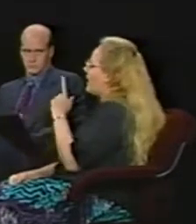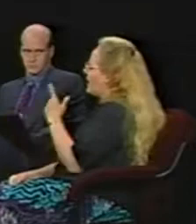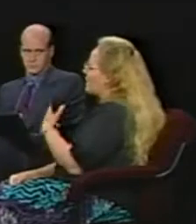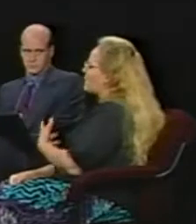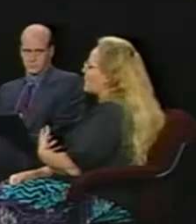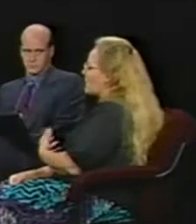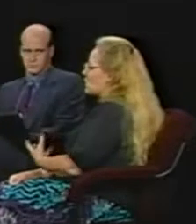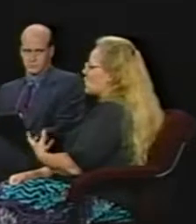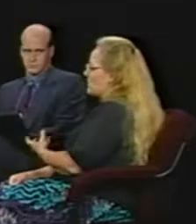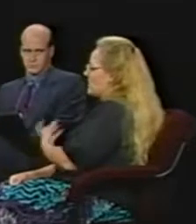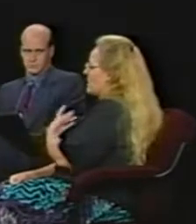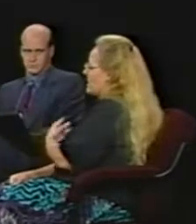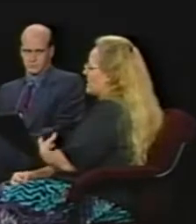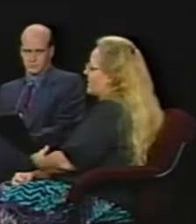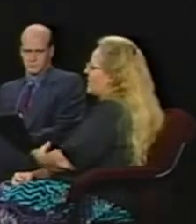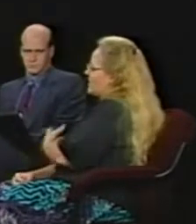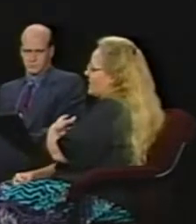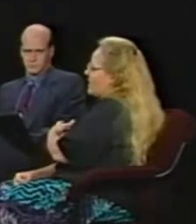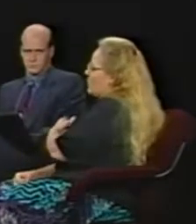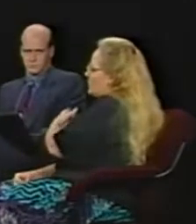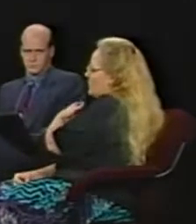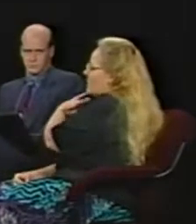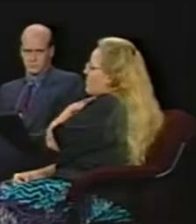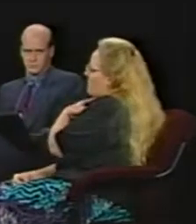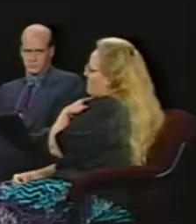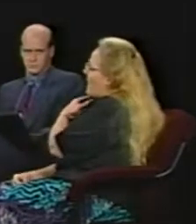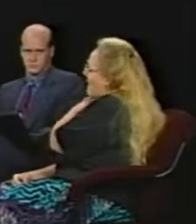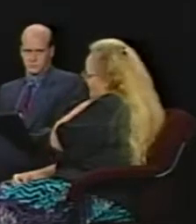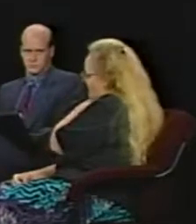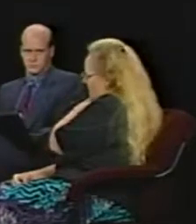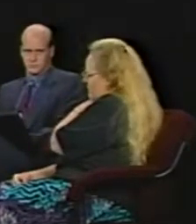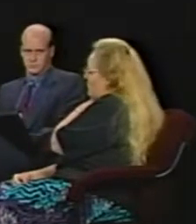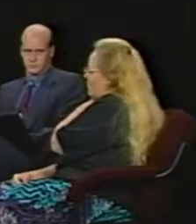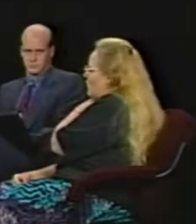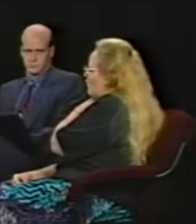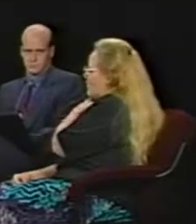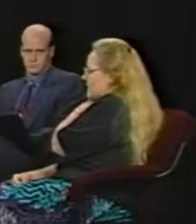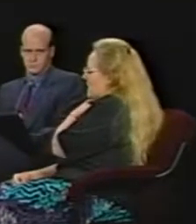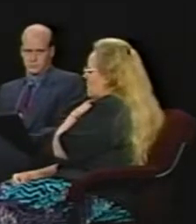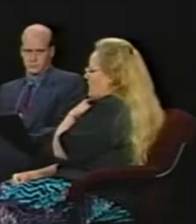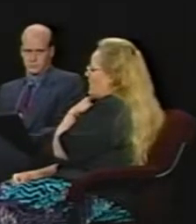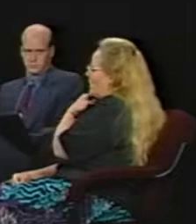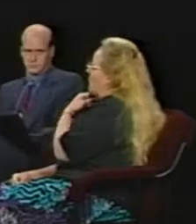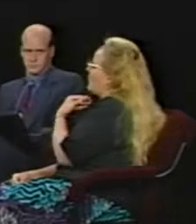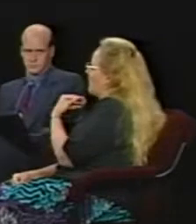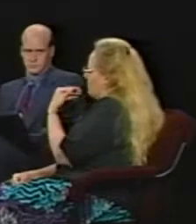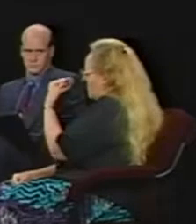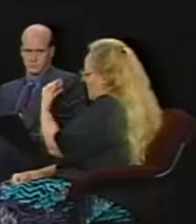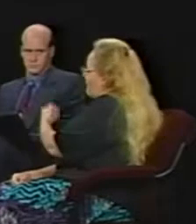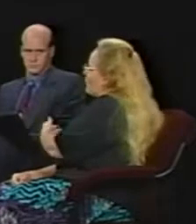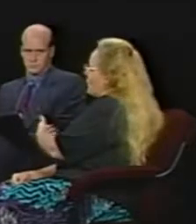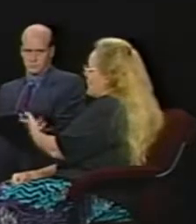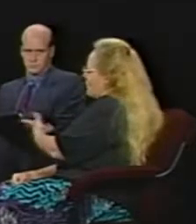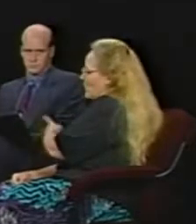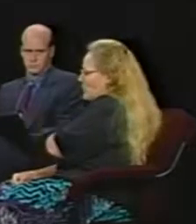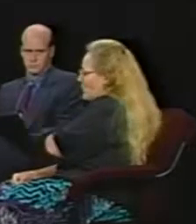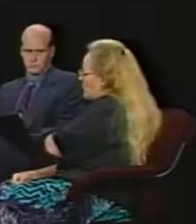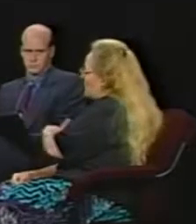I'm not really sure because as I said, his table was somewhere behind me. So I don't know if he was sitting with anyone. But after he left the restroom, he